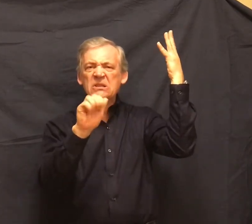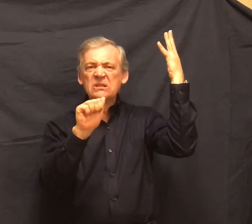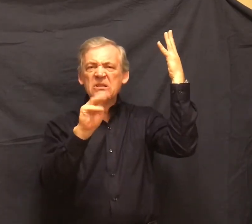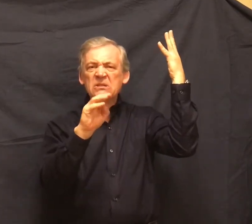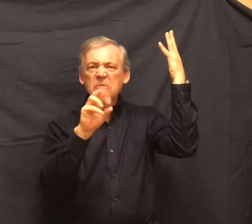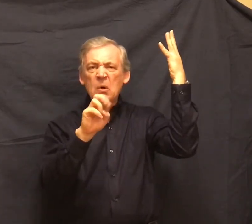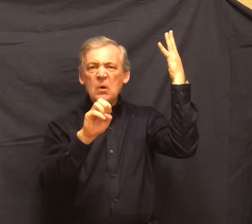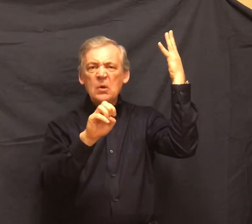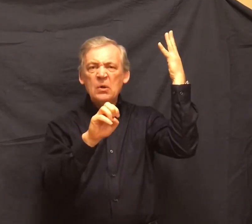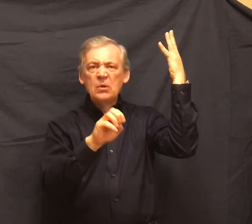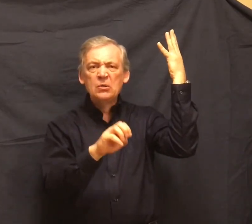fires.